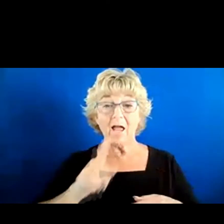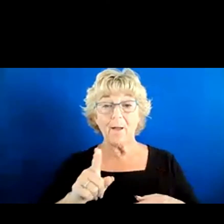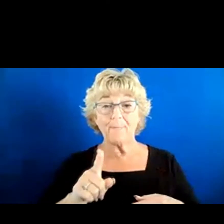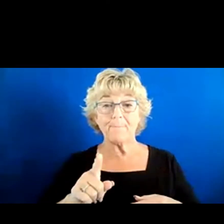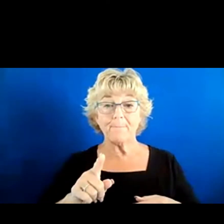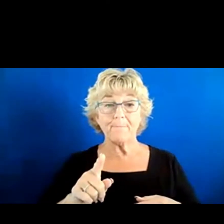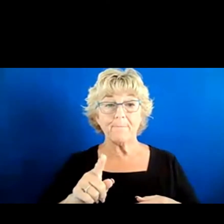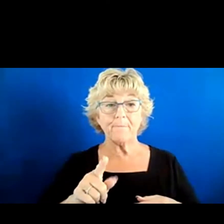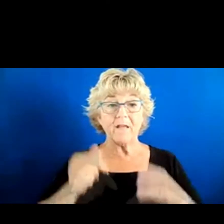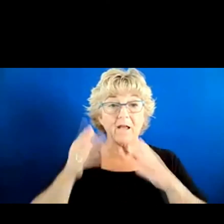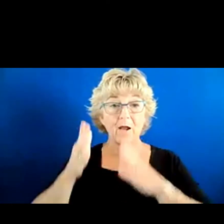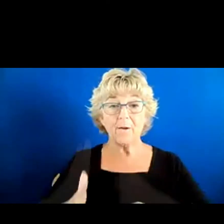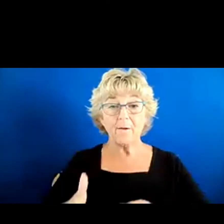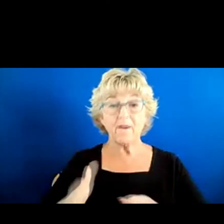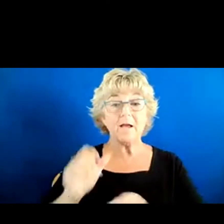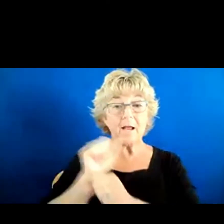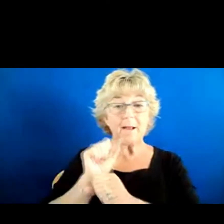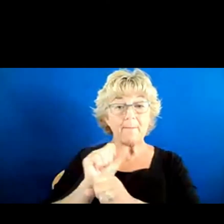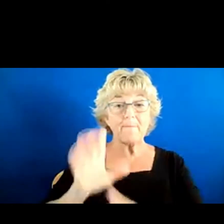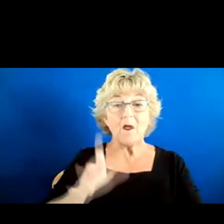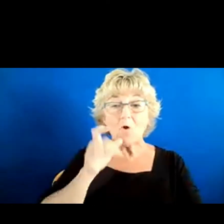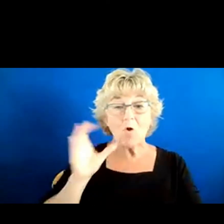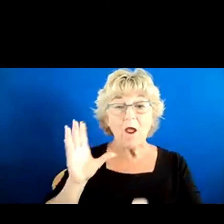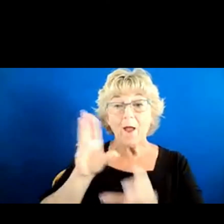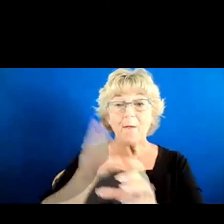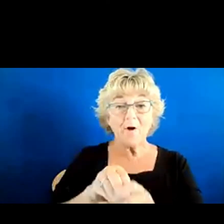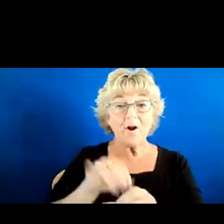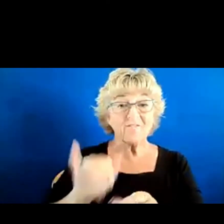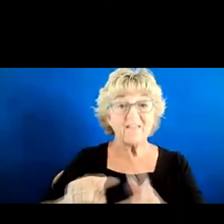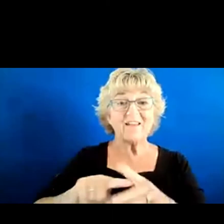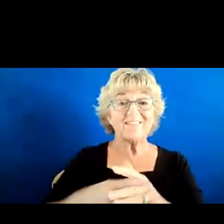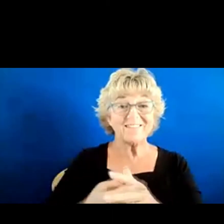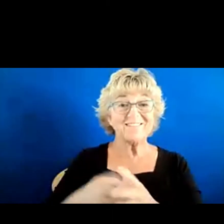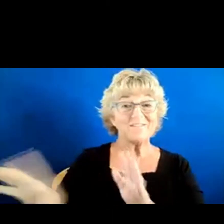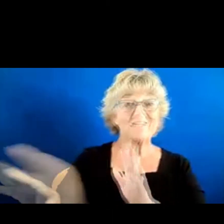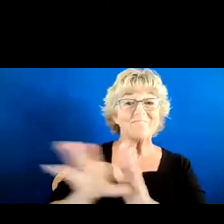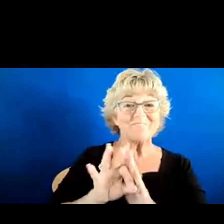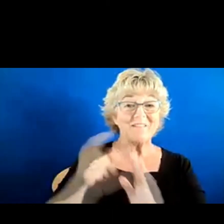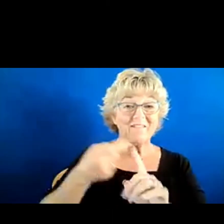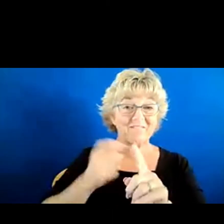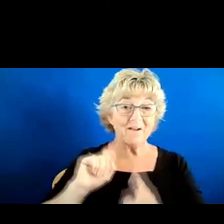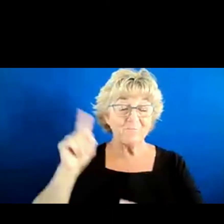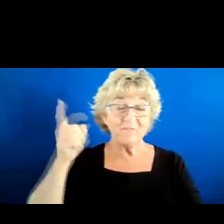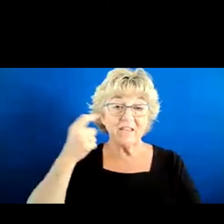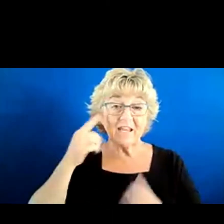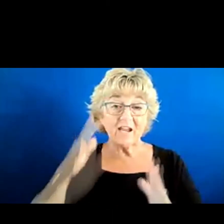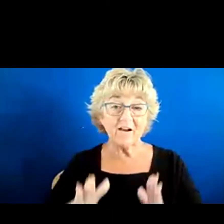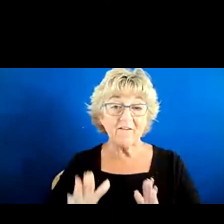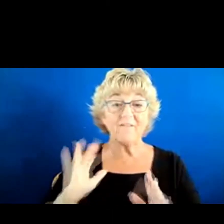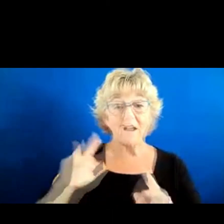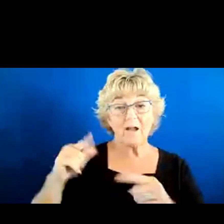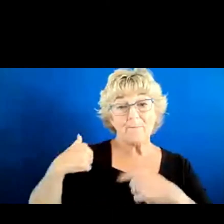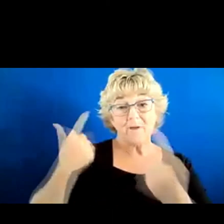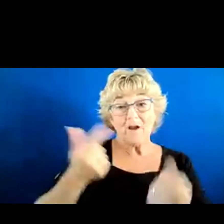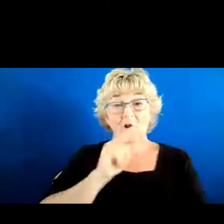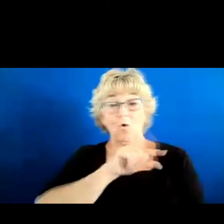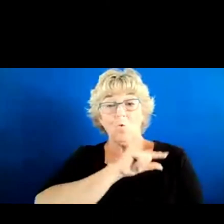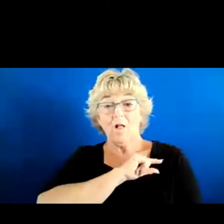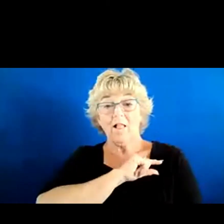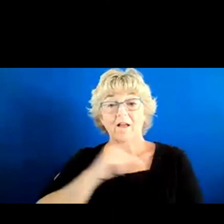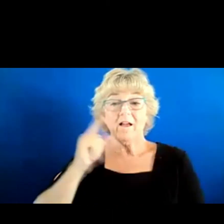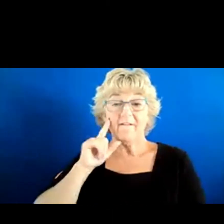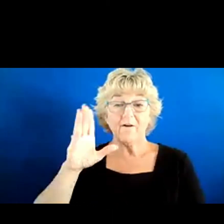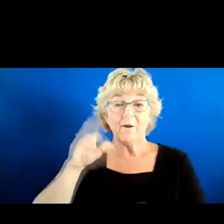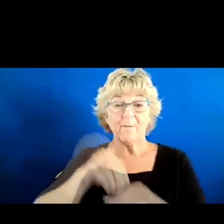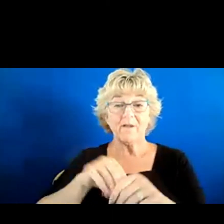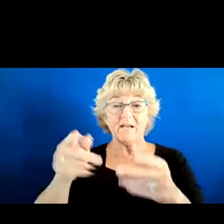person, an employee who was part of that initiative, who was appointed by the governor. And I've actually been qualified for being in a